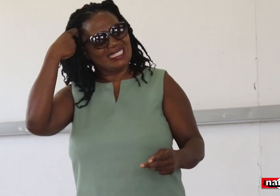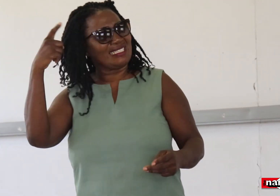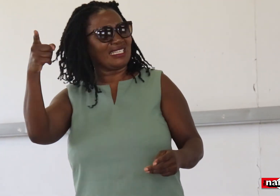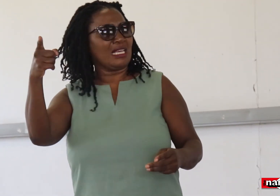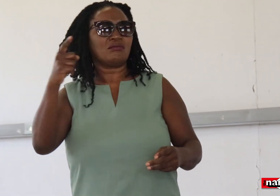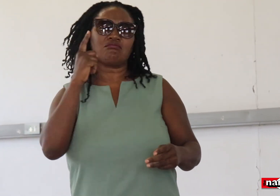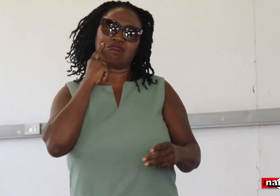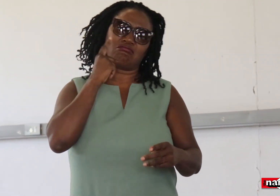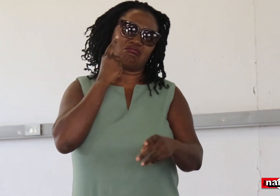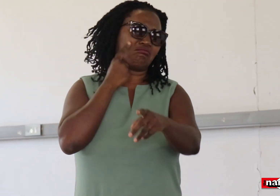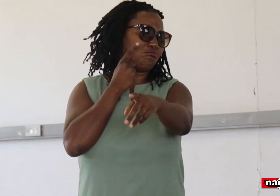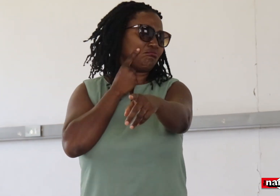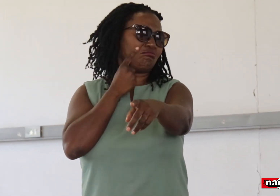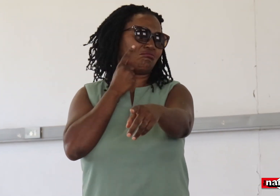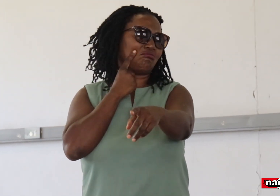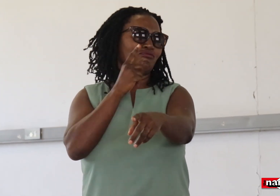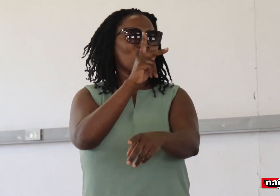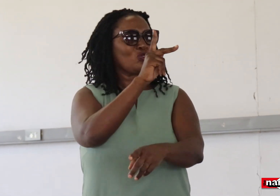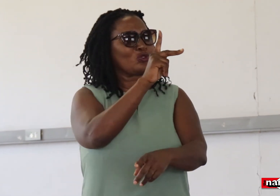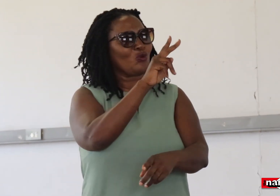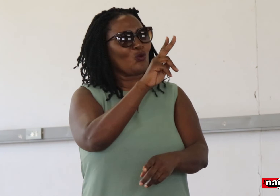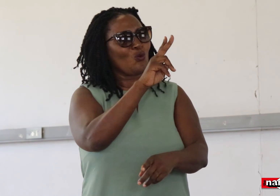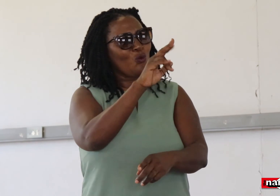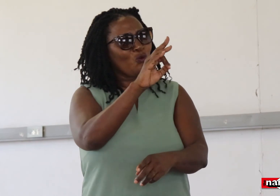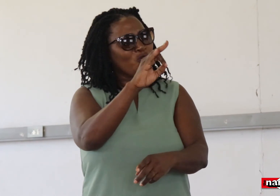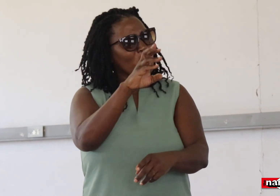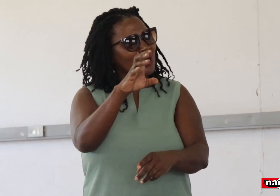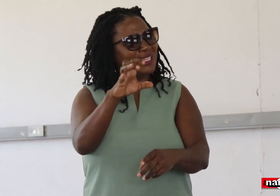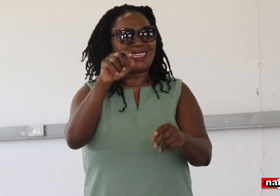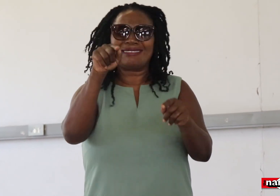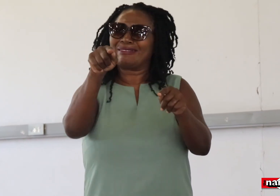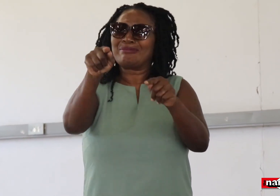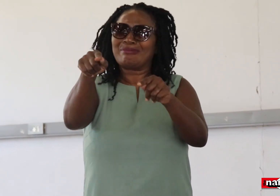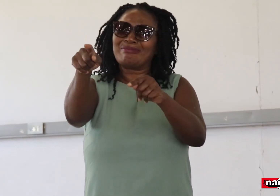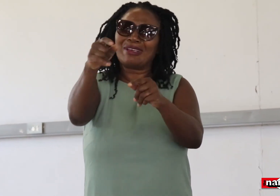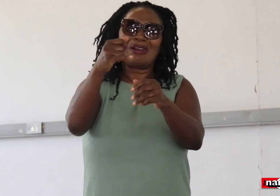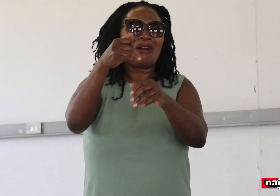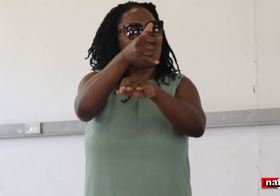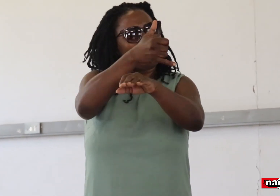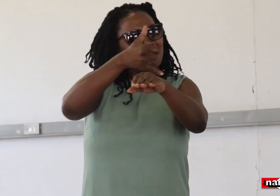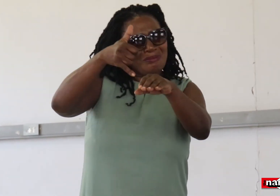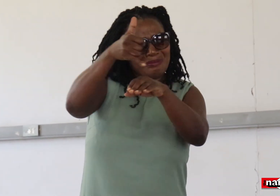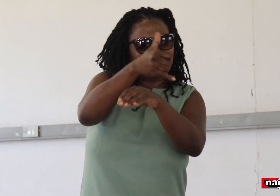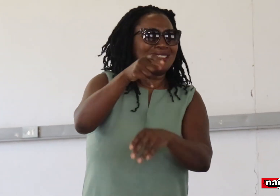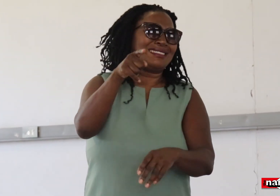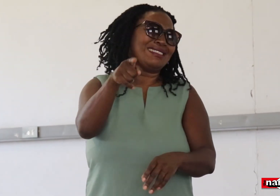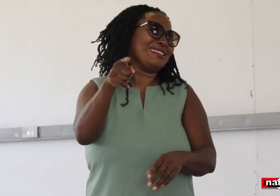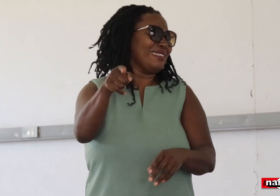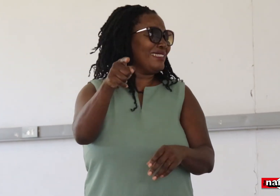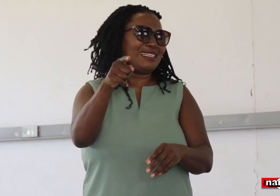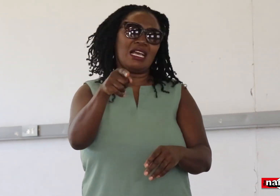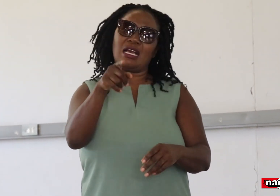The President, the Minister of Gender Equality, we want